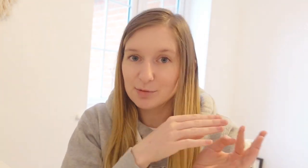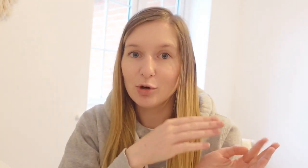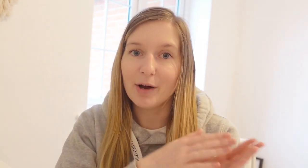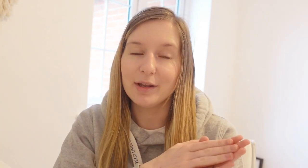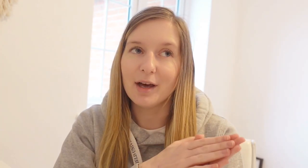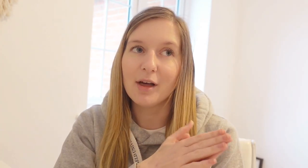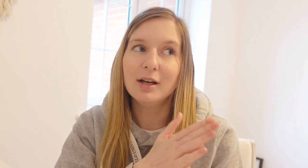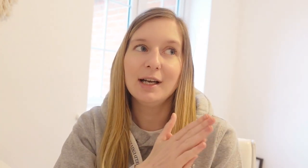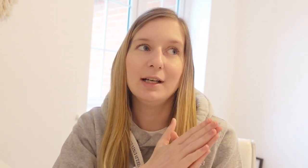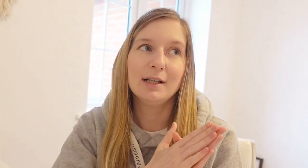small amount in the other.